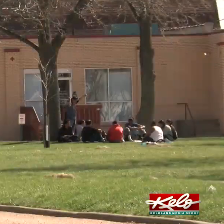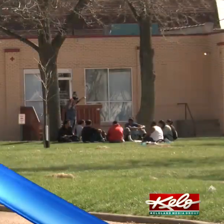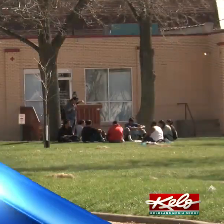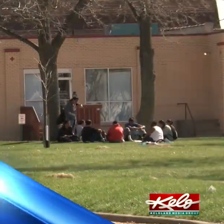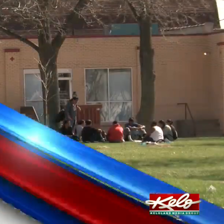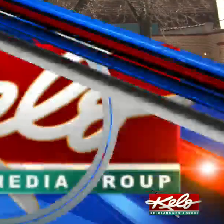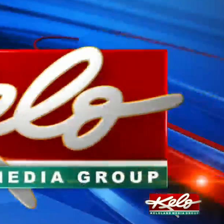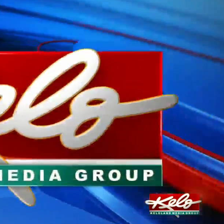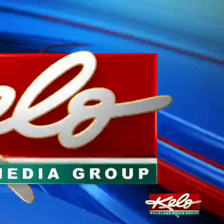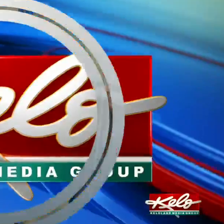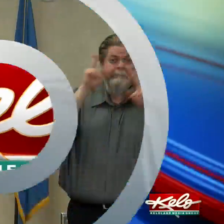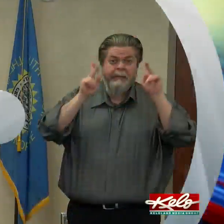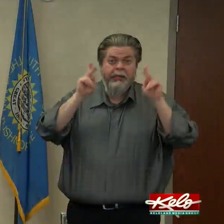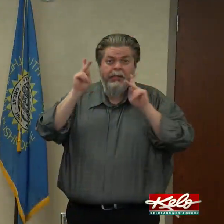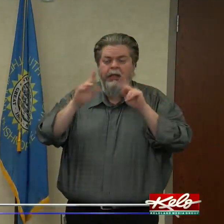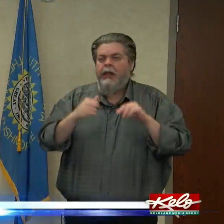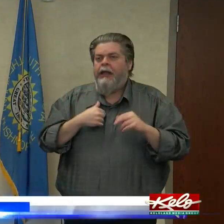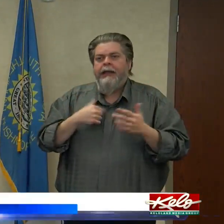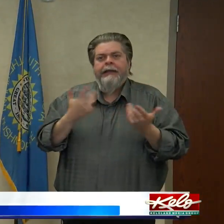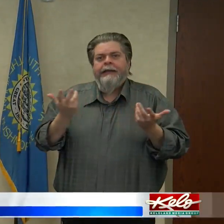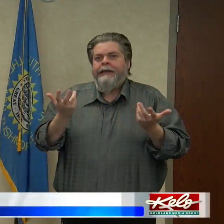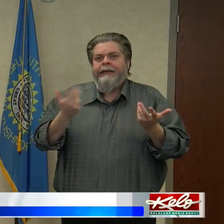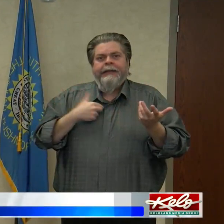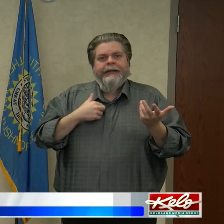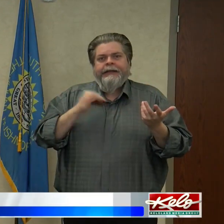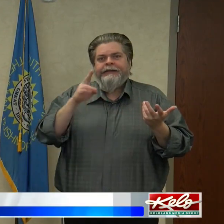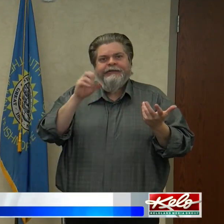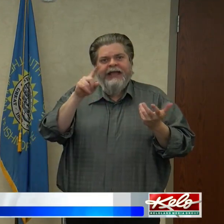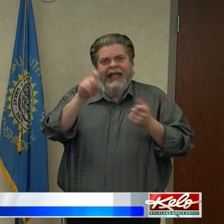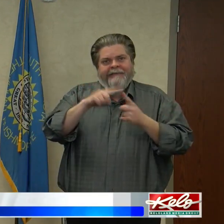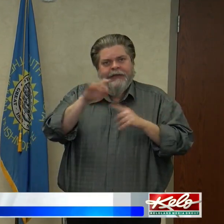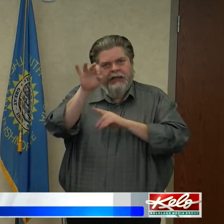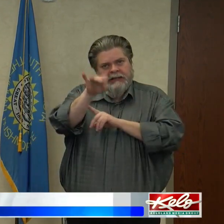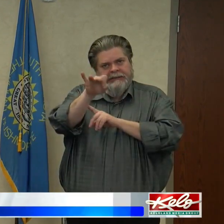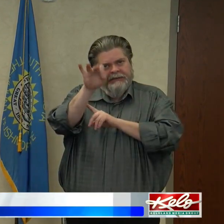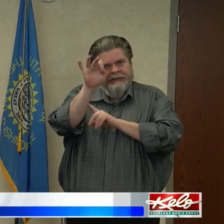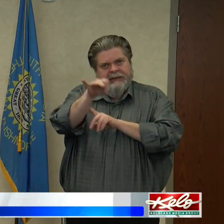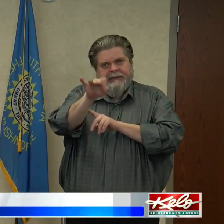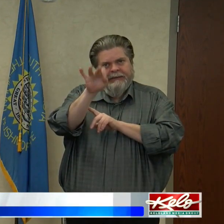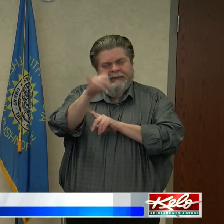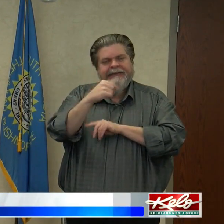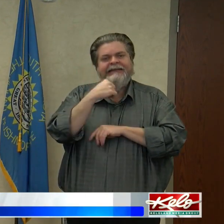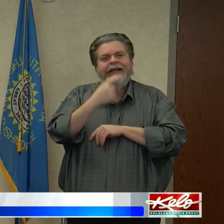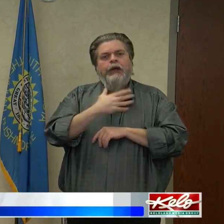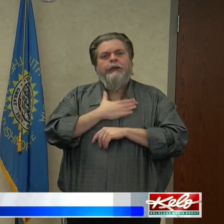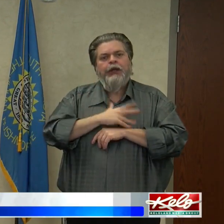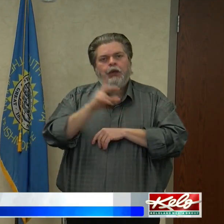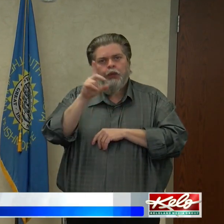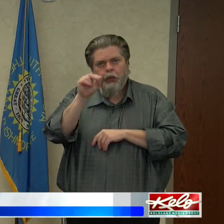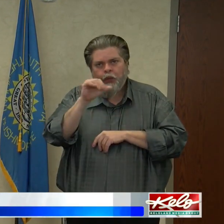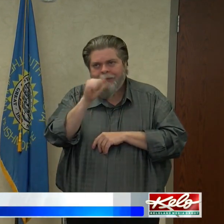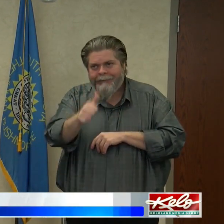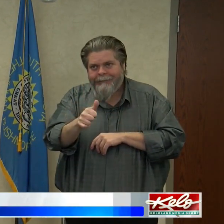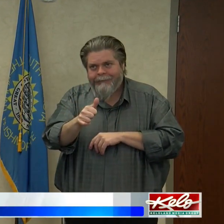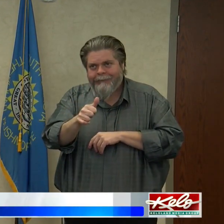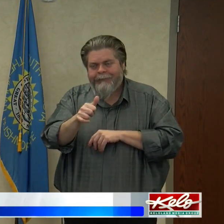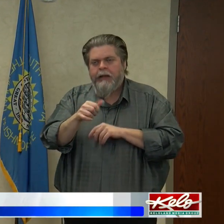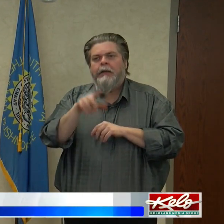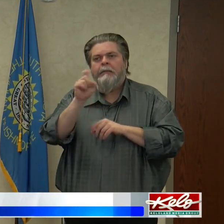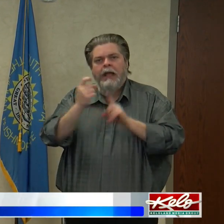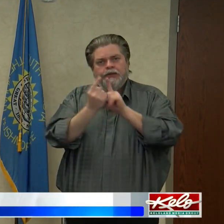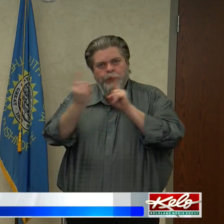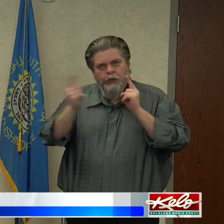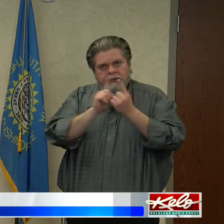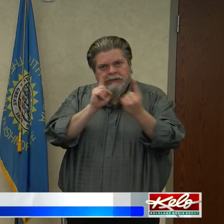about that. All we can continue to do is preach the message of social distancing and being smart and